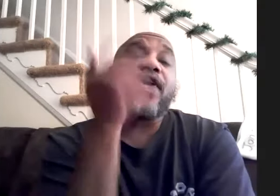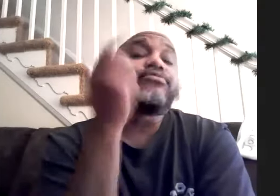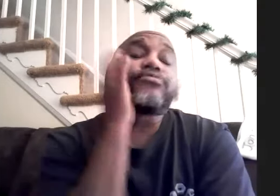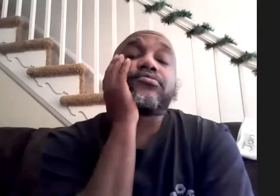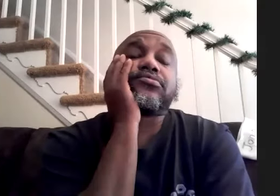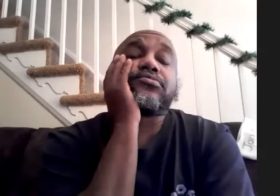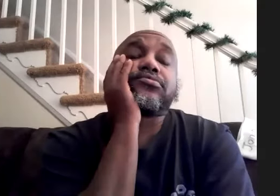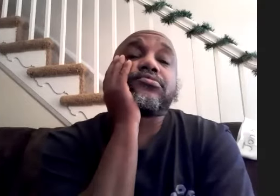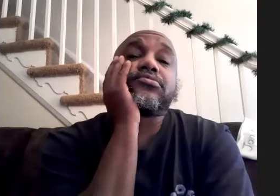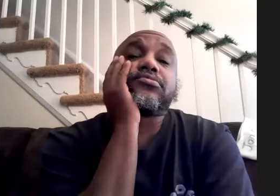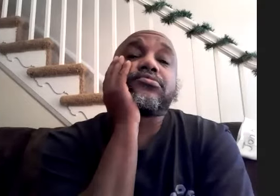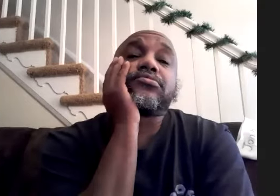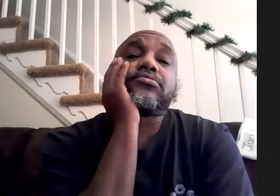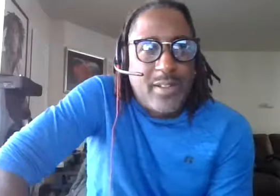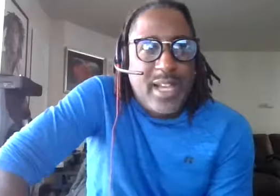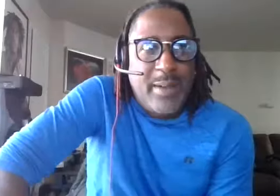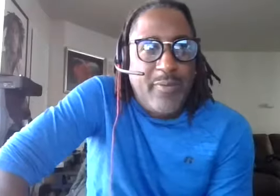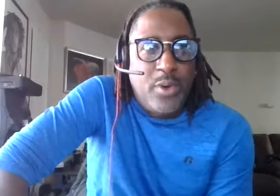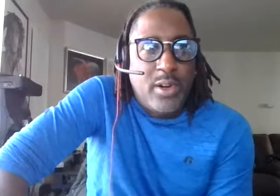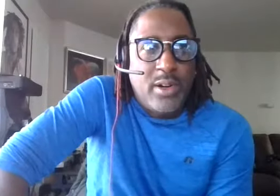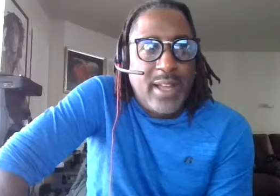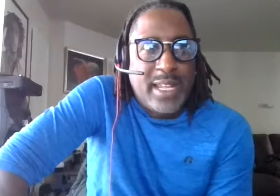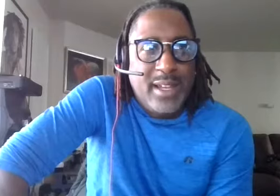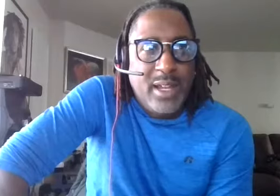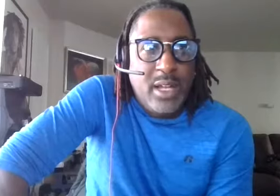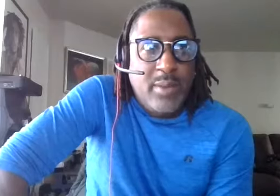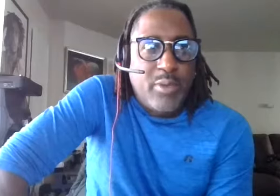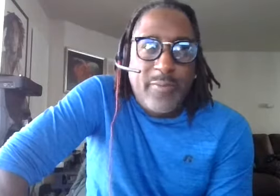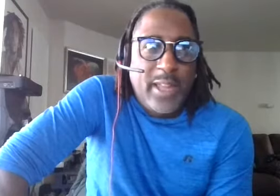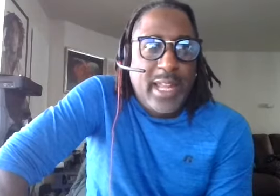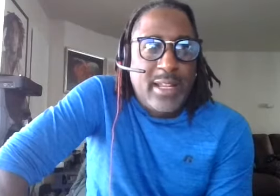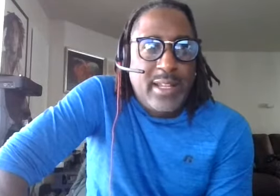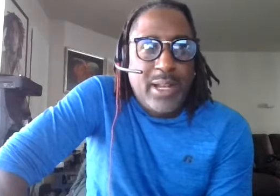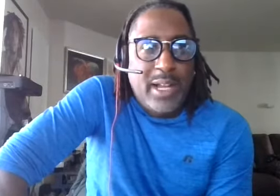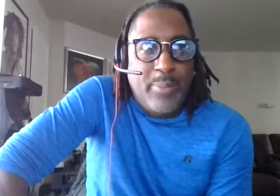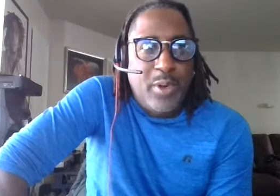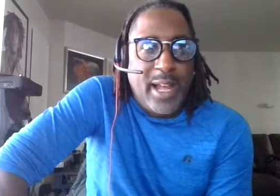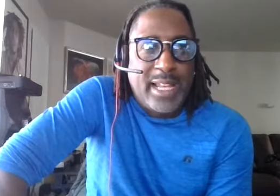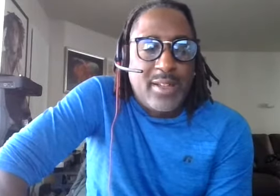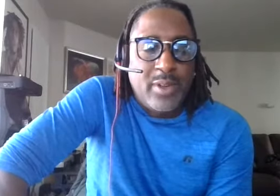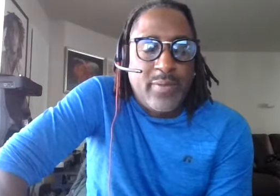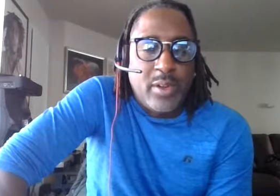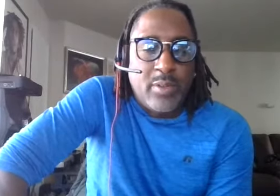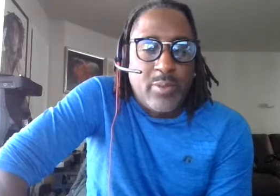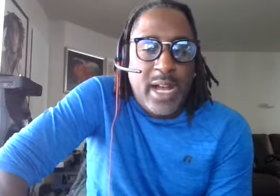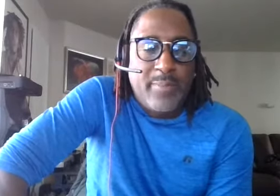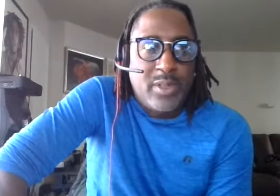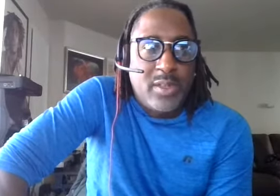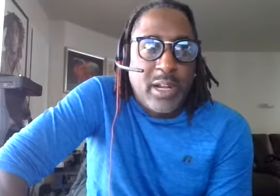um yeah so i'm kind of doing this thing called top four like briefly give me a couple like of your top three